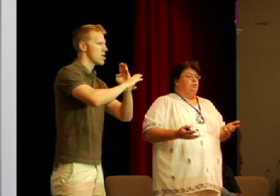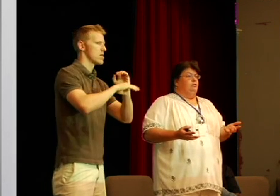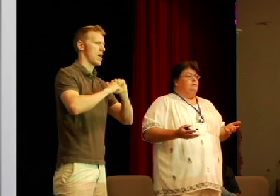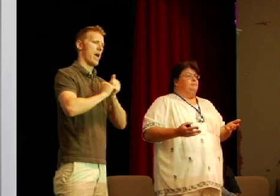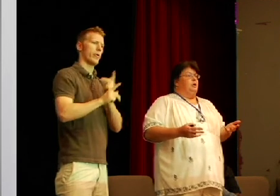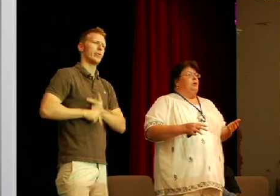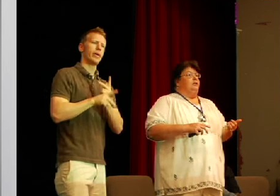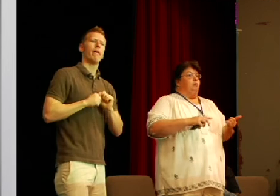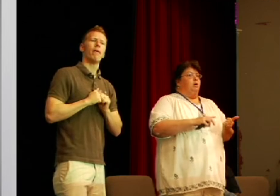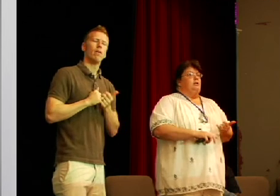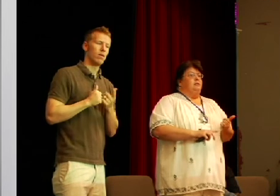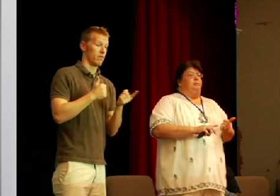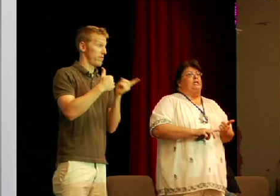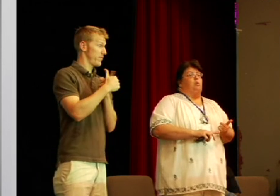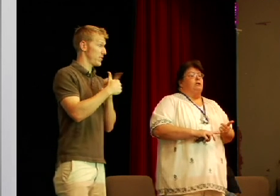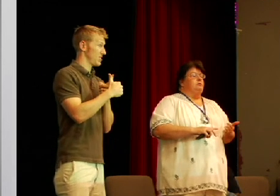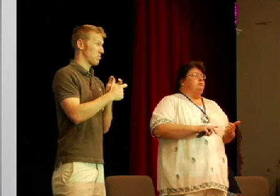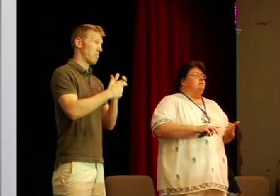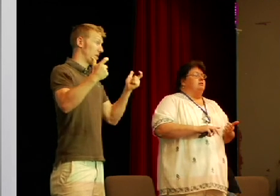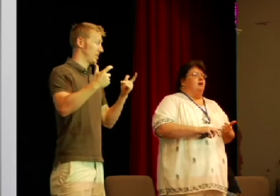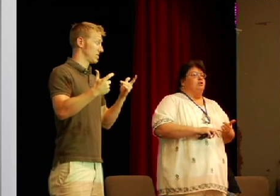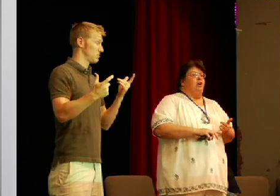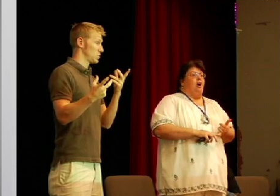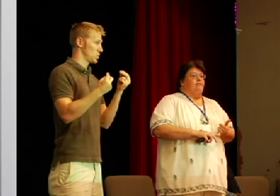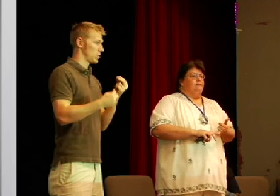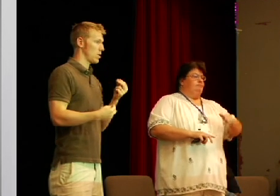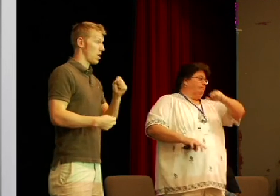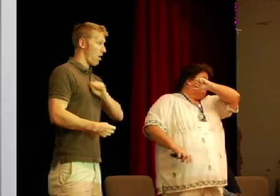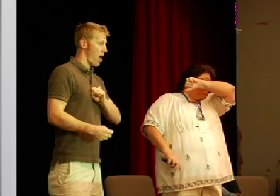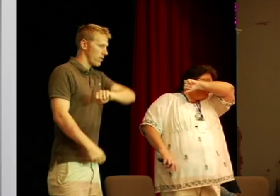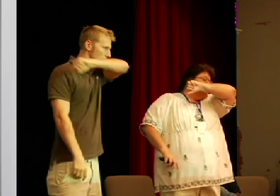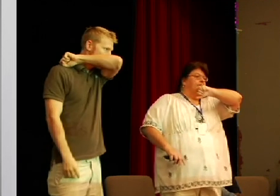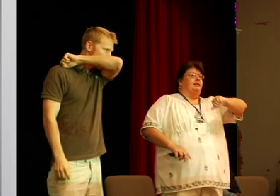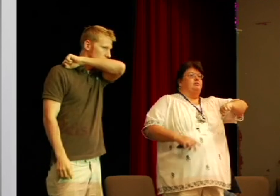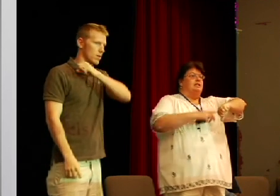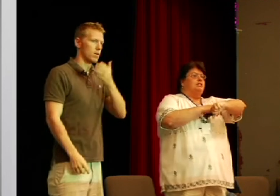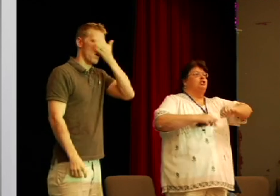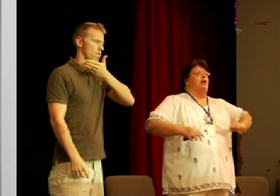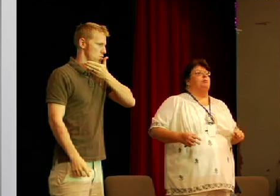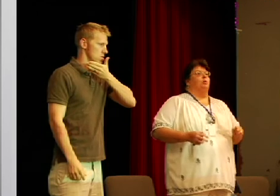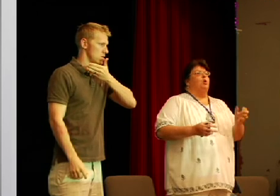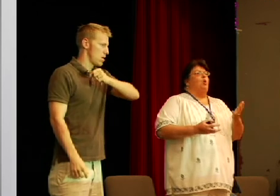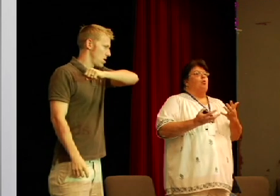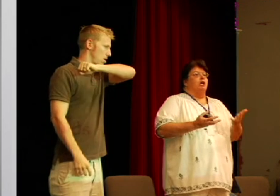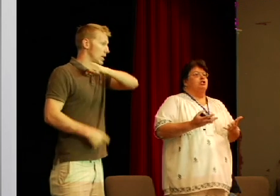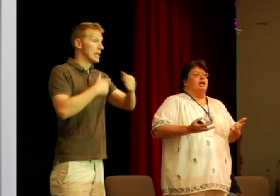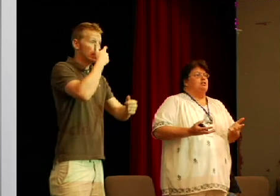flu number one the biggest one cover your cough sneeze into your elbow wash your hands